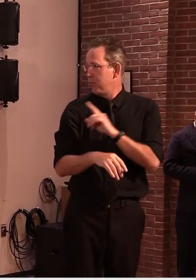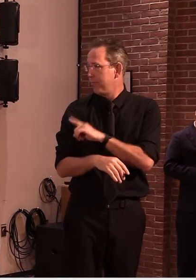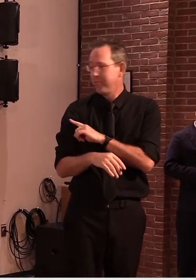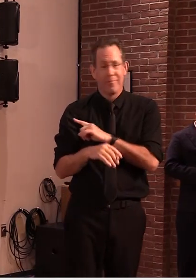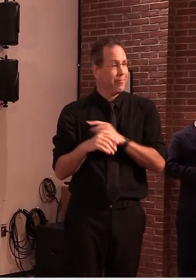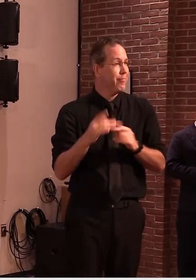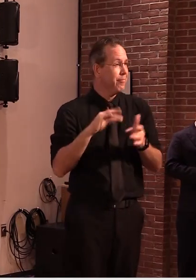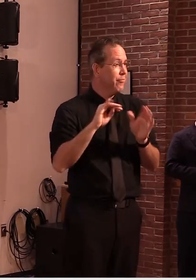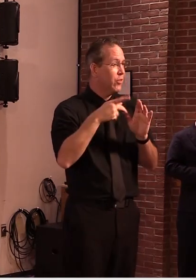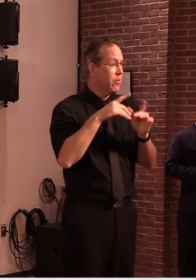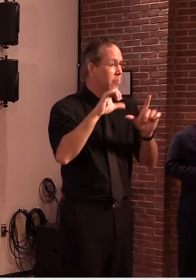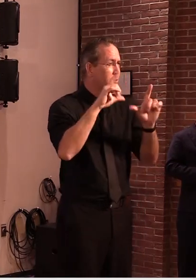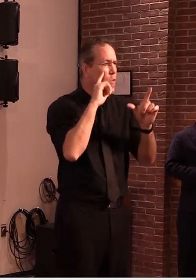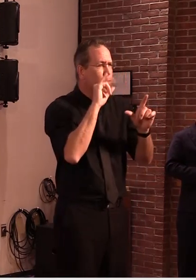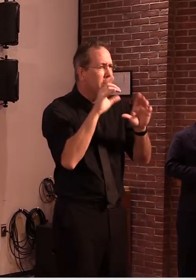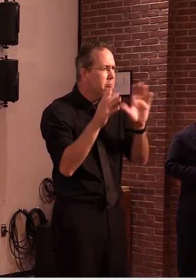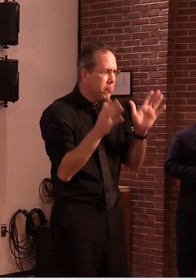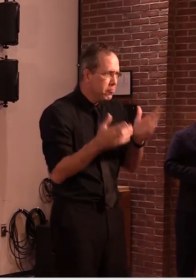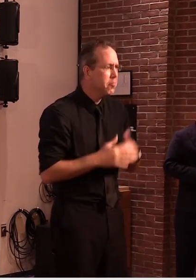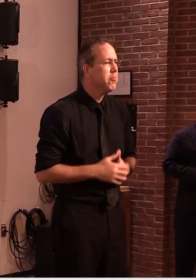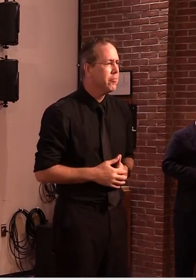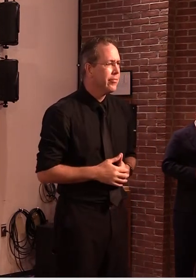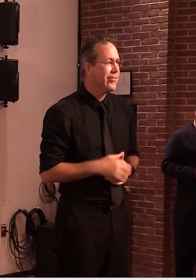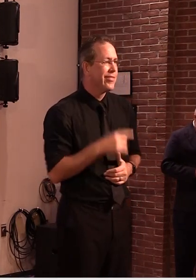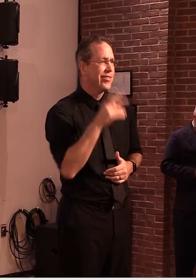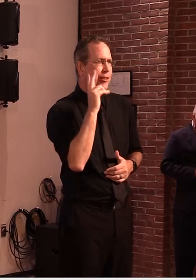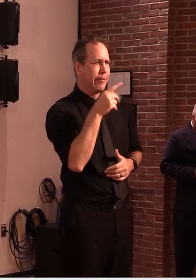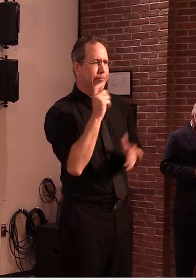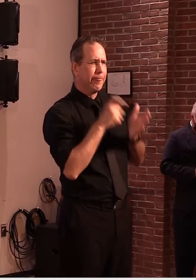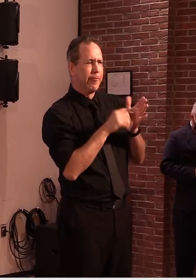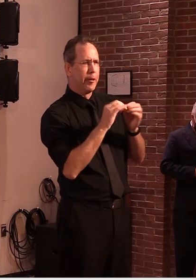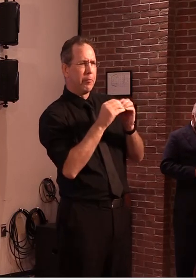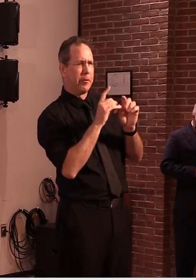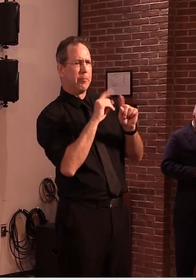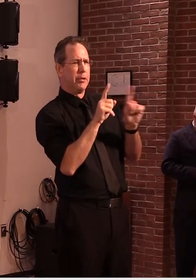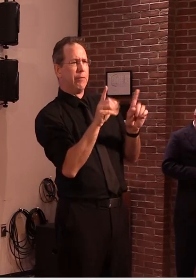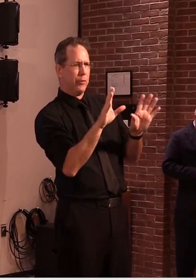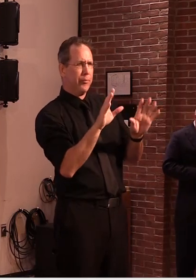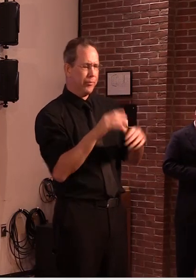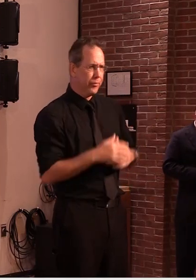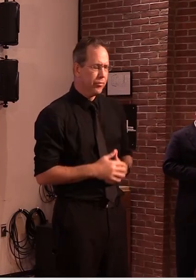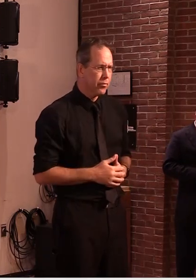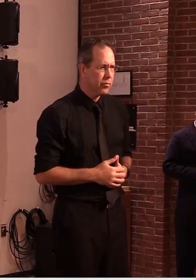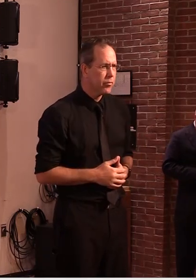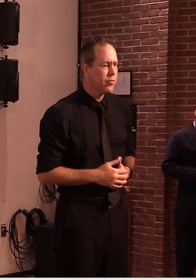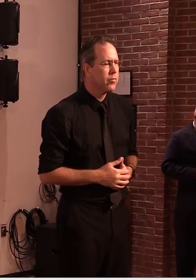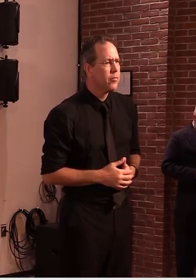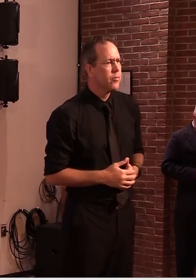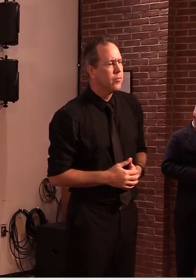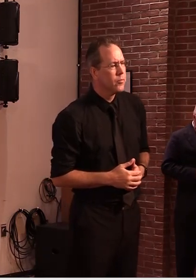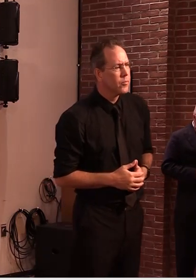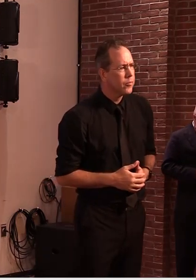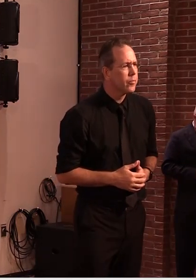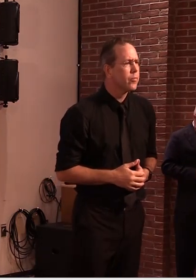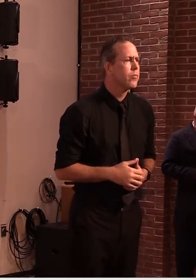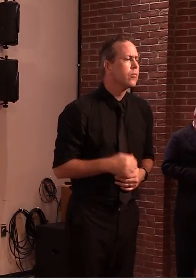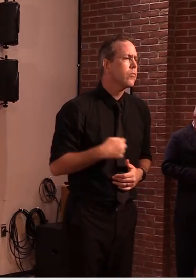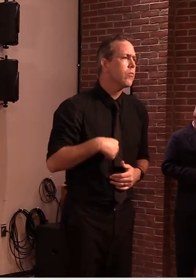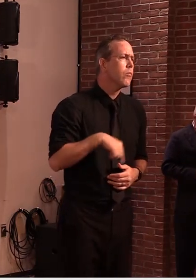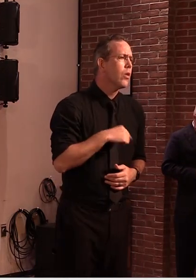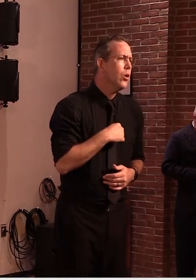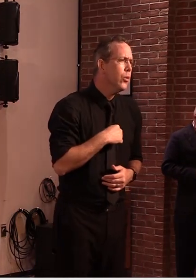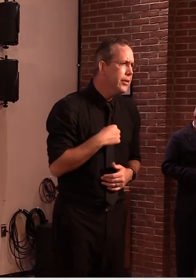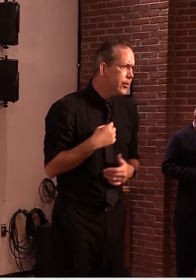trends for the next few weeks. The updated model from Oliver Wyman indicates that we are very closely tracking our